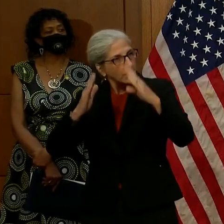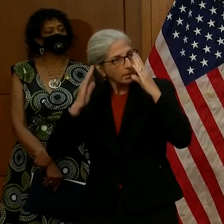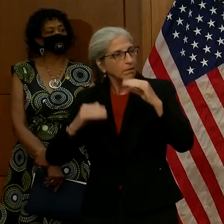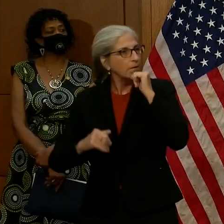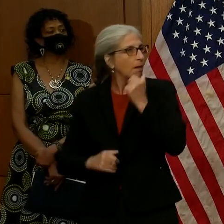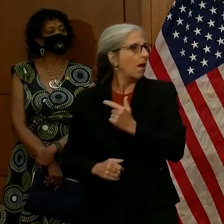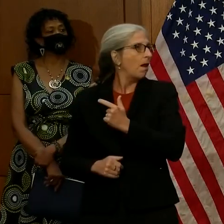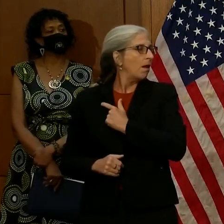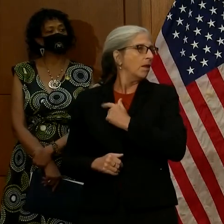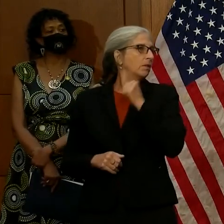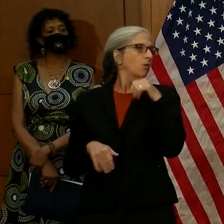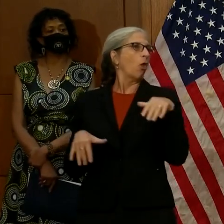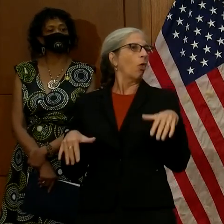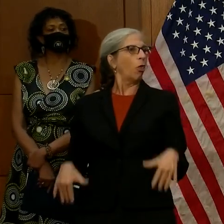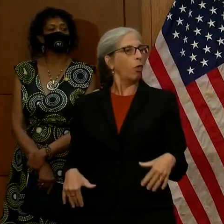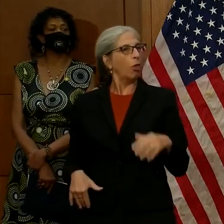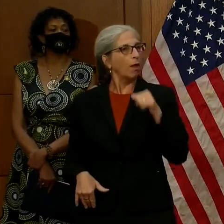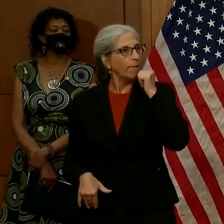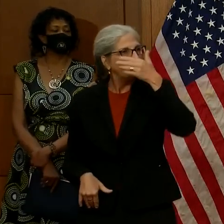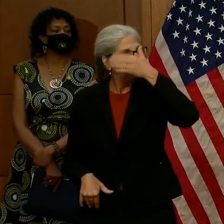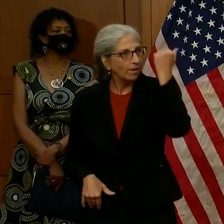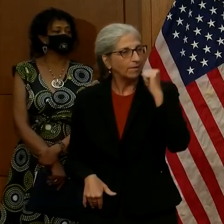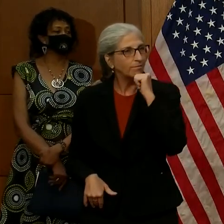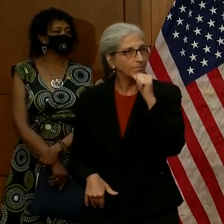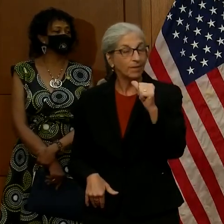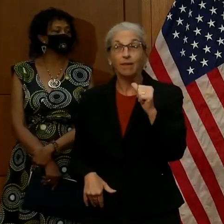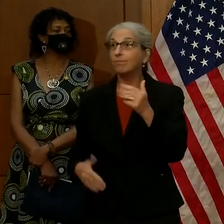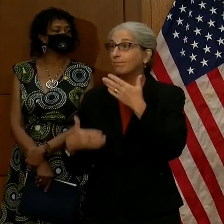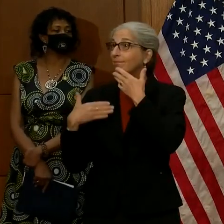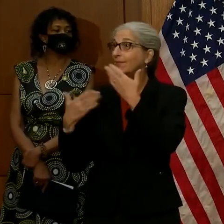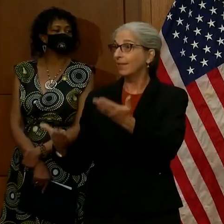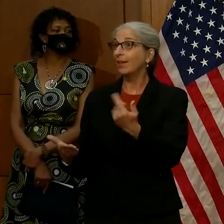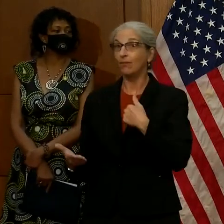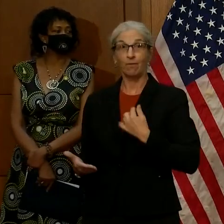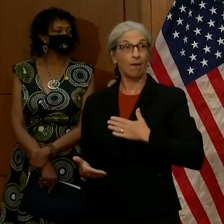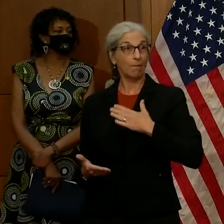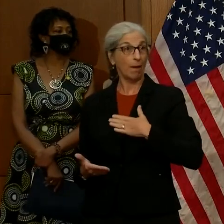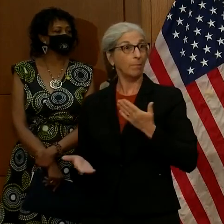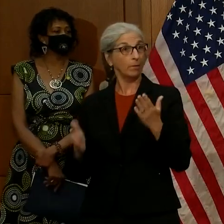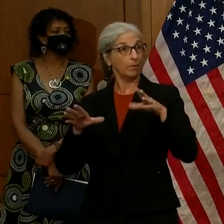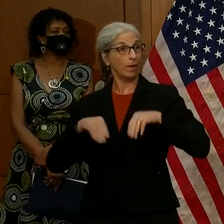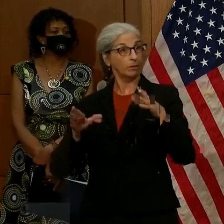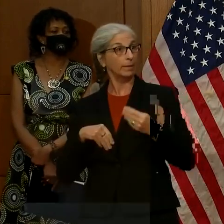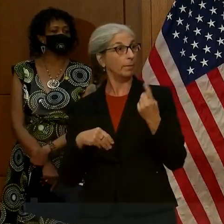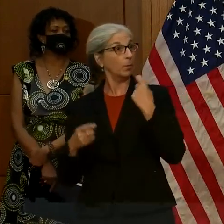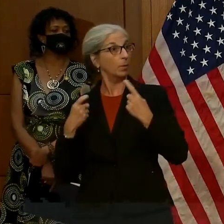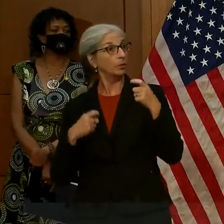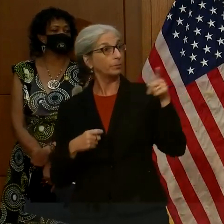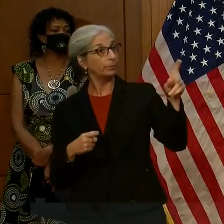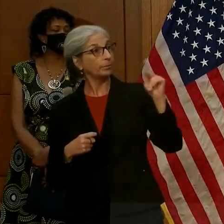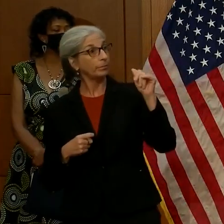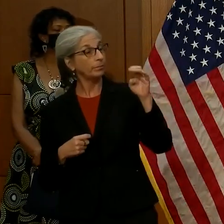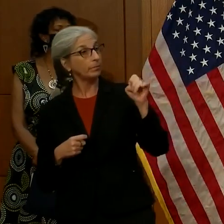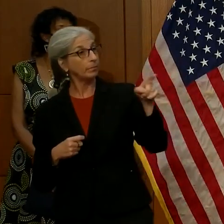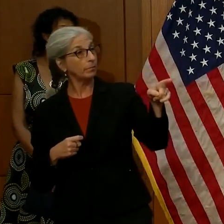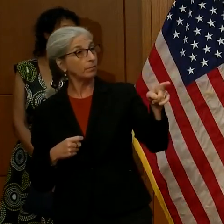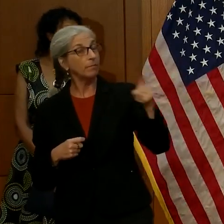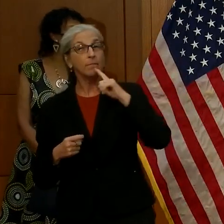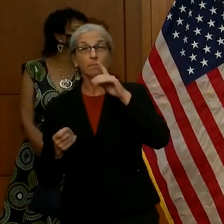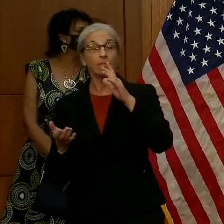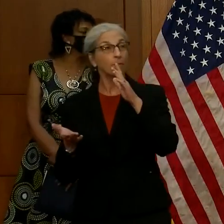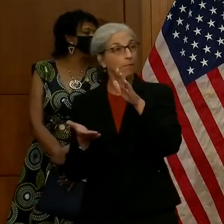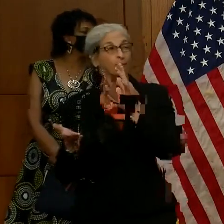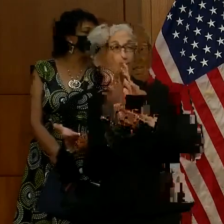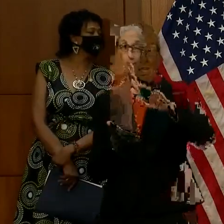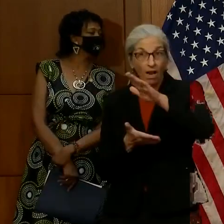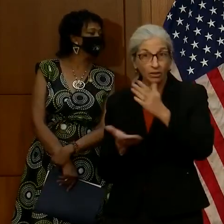take care of each other. So, thank you all, and I'll be glad to take any questions. Kate. Yeah. As colleges in Virginia